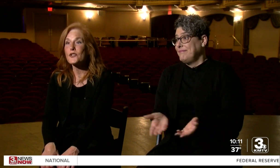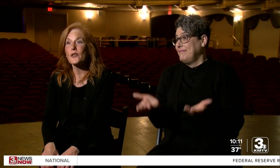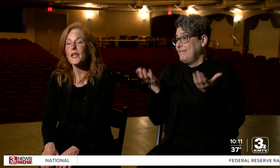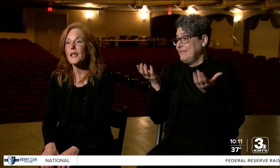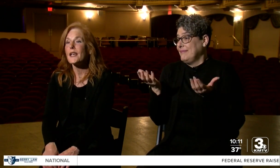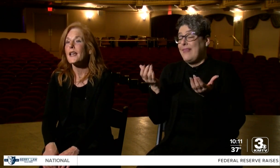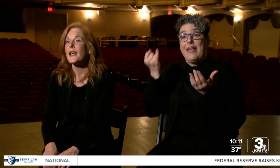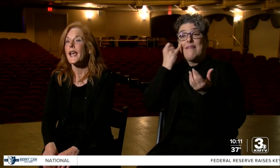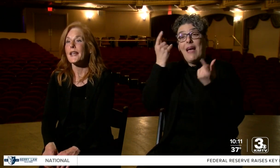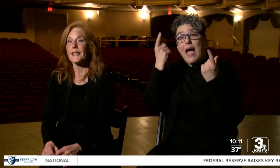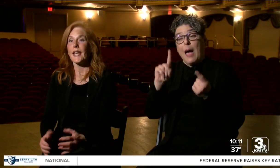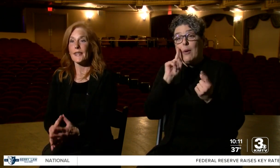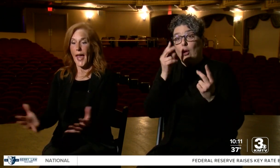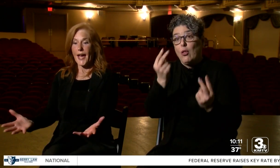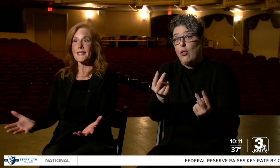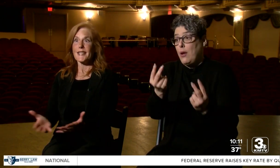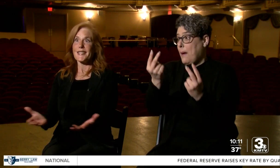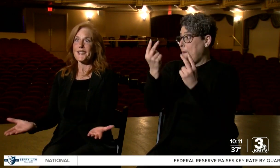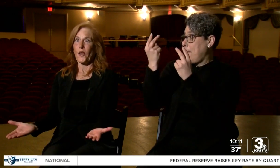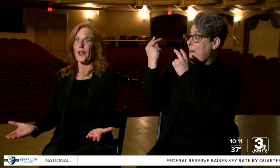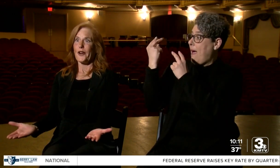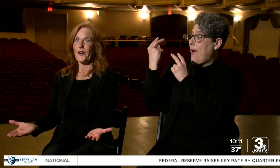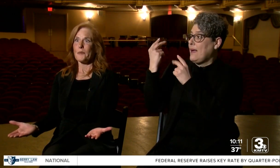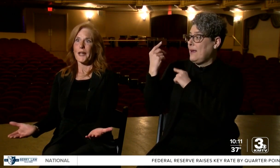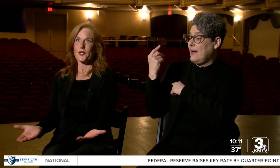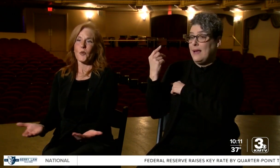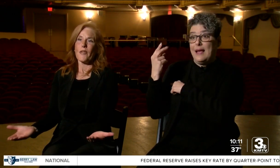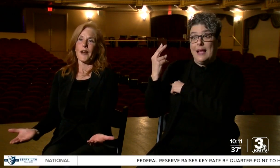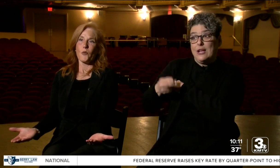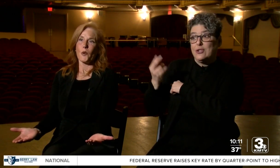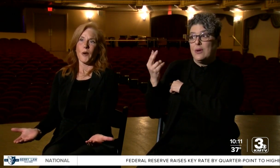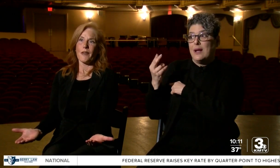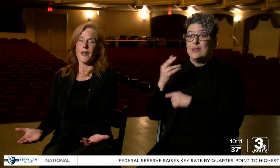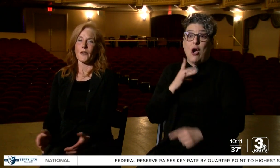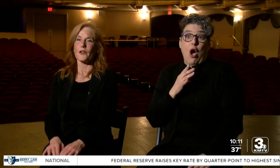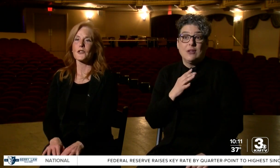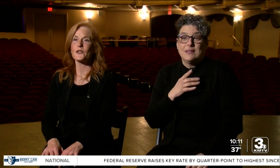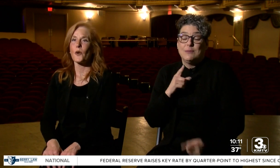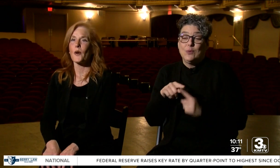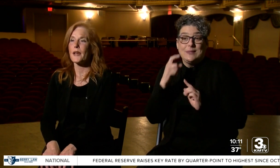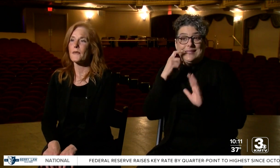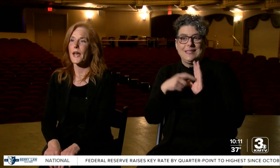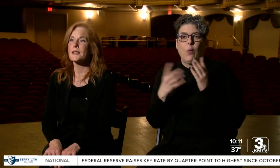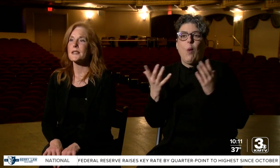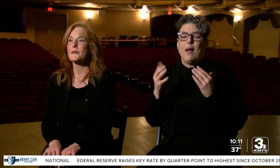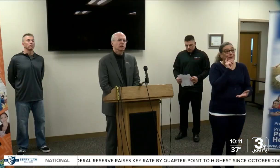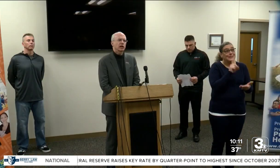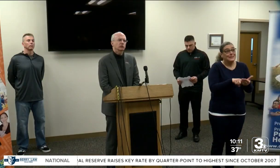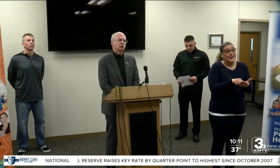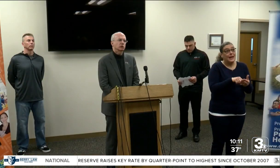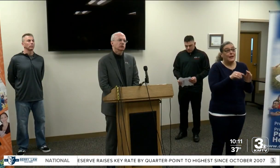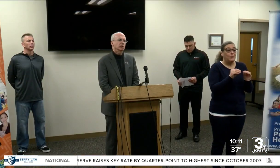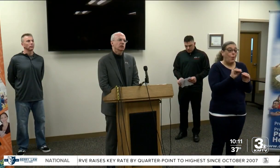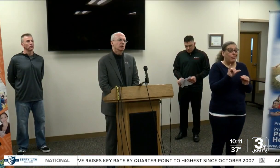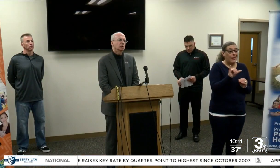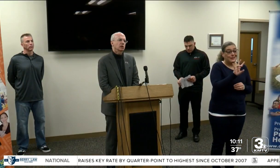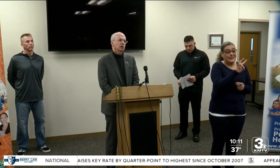at history and the access is still there because we're there one way or the other. A new challenge in their careers, but a a job